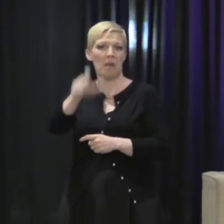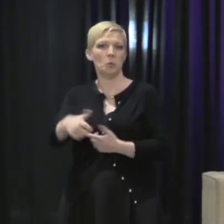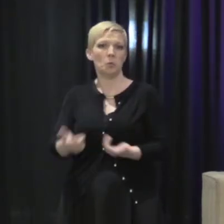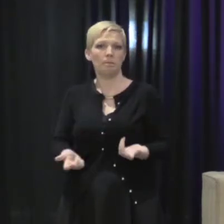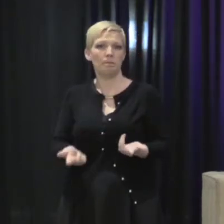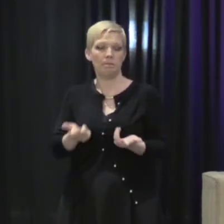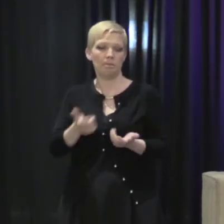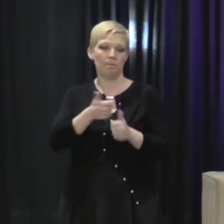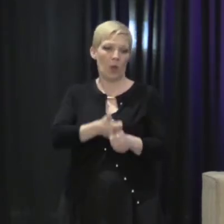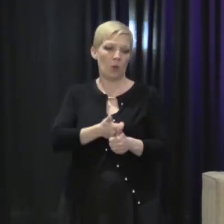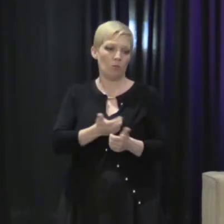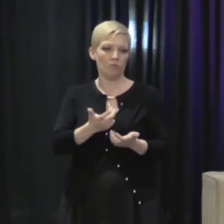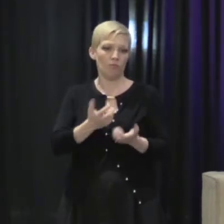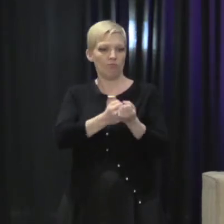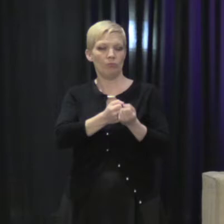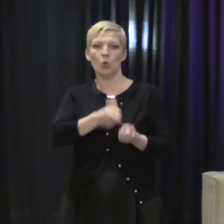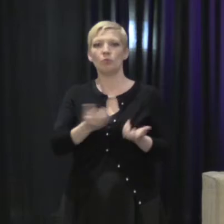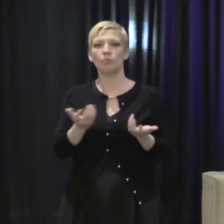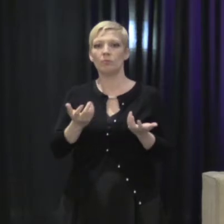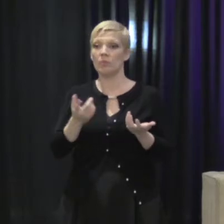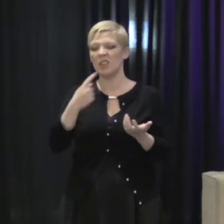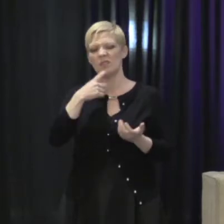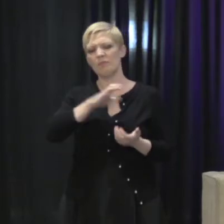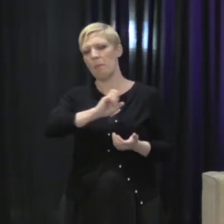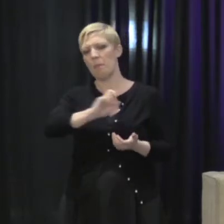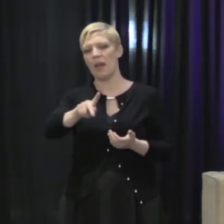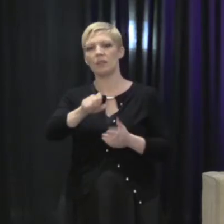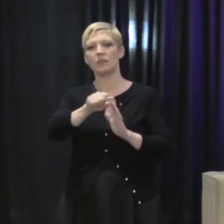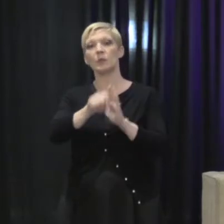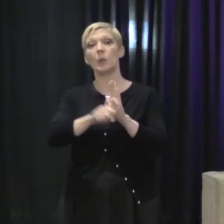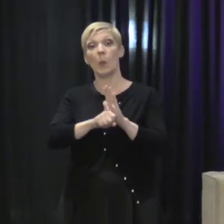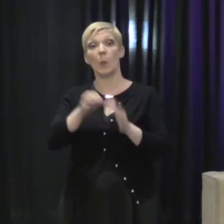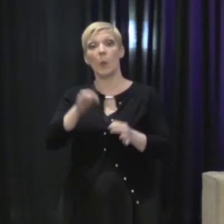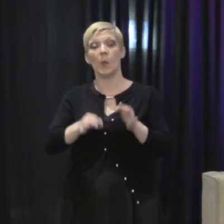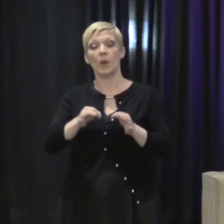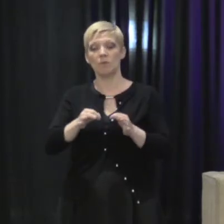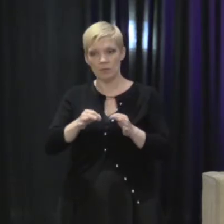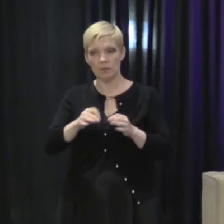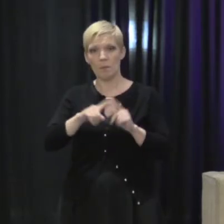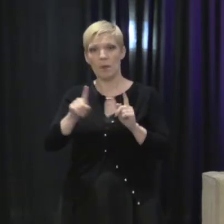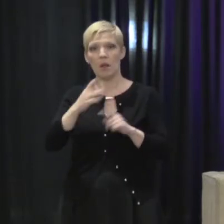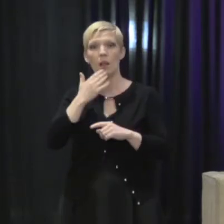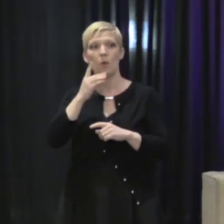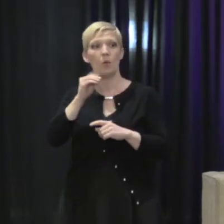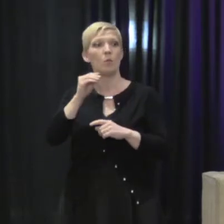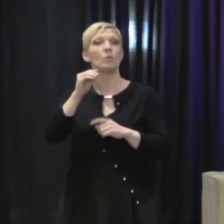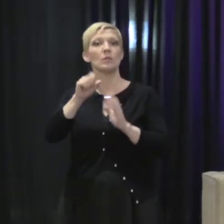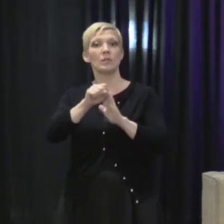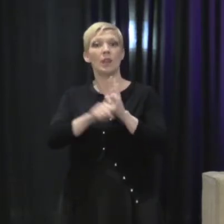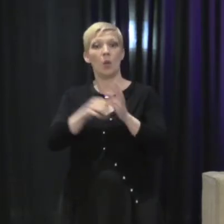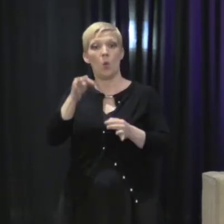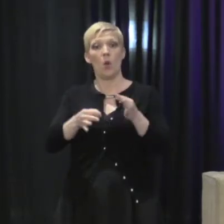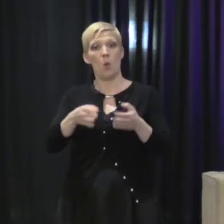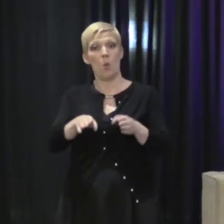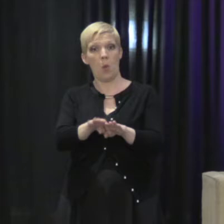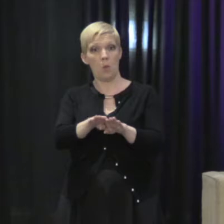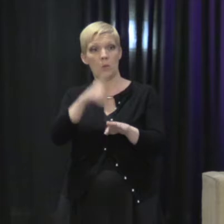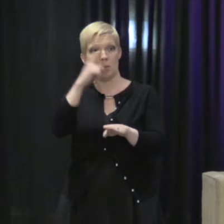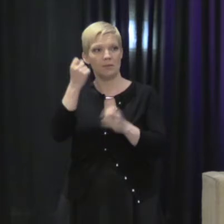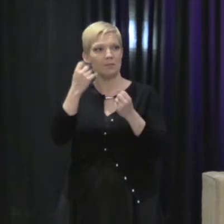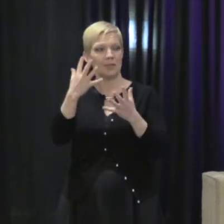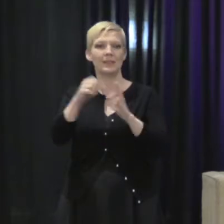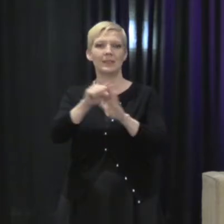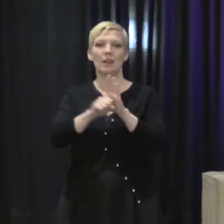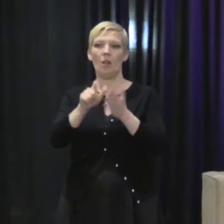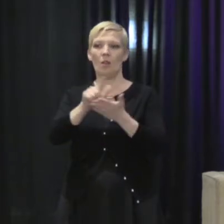constitution, that she should go back to state court, they said. But Colorado State Court was closed to her because many state laws have